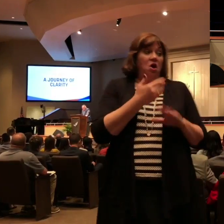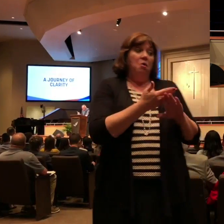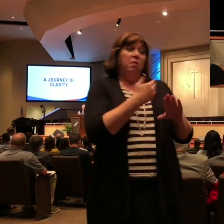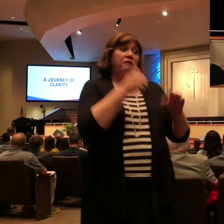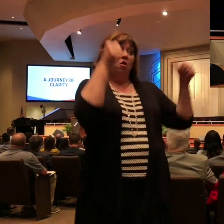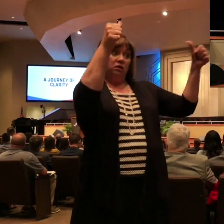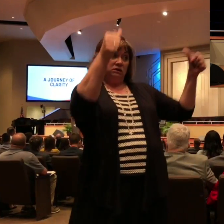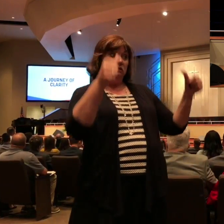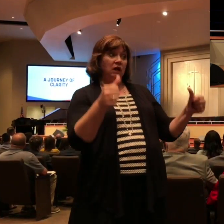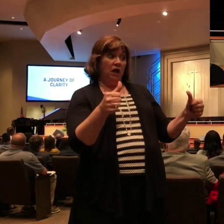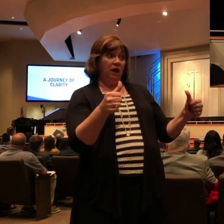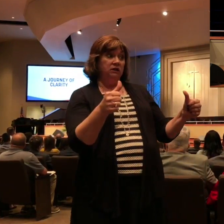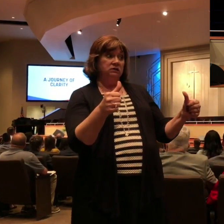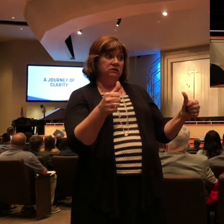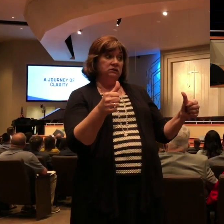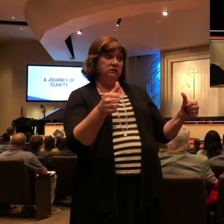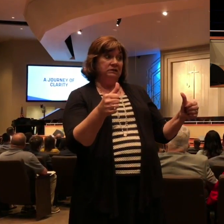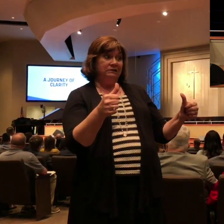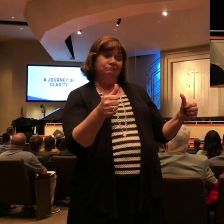up, this is the dog that everyone kept tripping over.